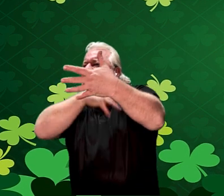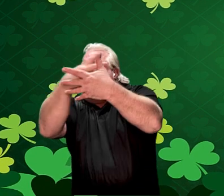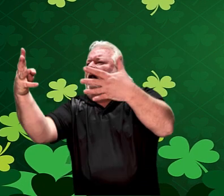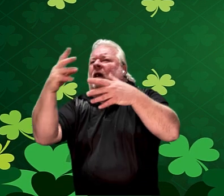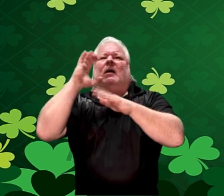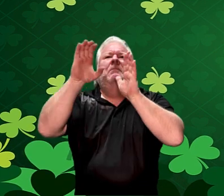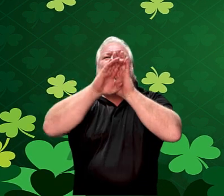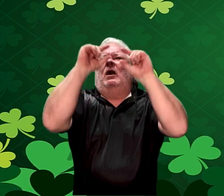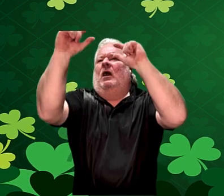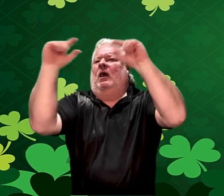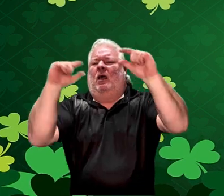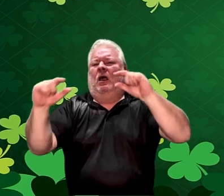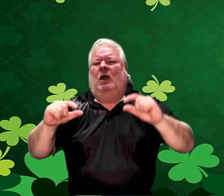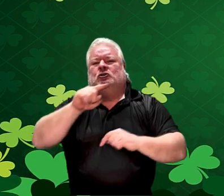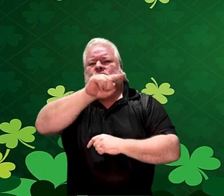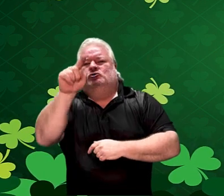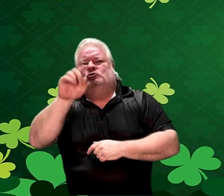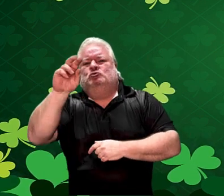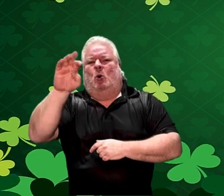ideas on how